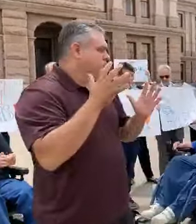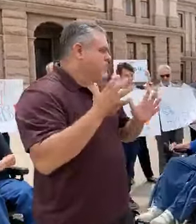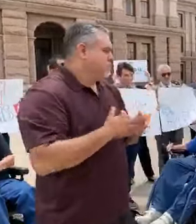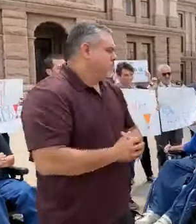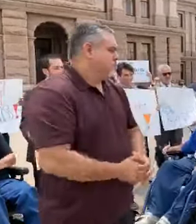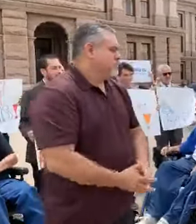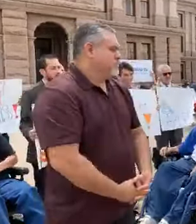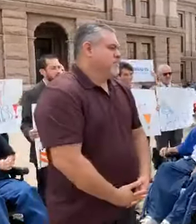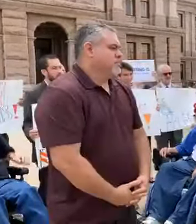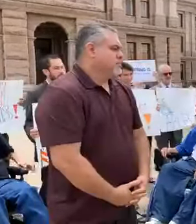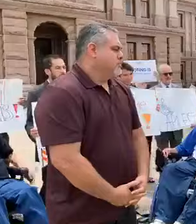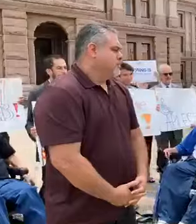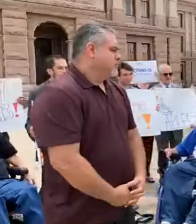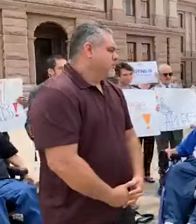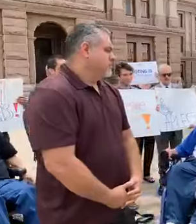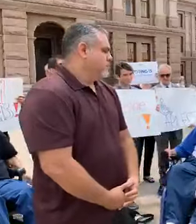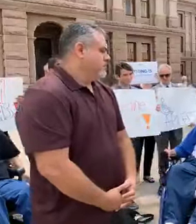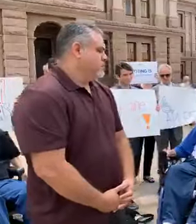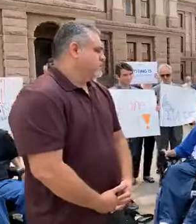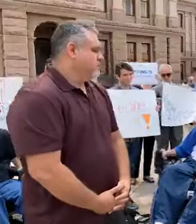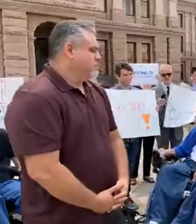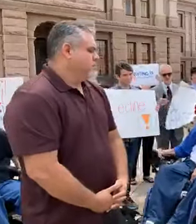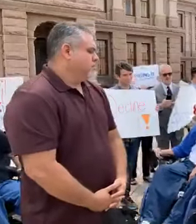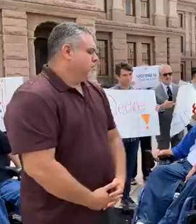Great. I got you, Bof.